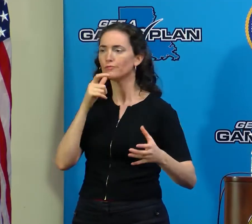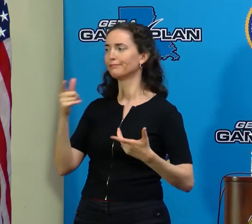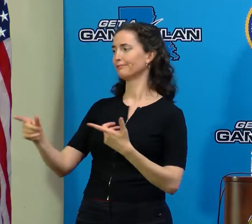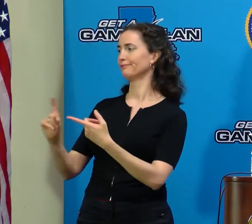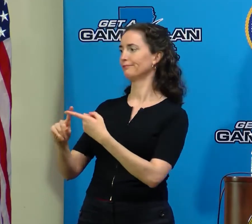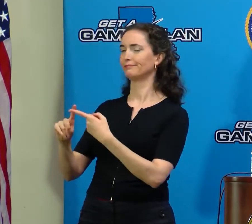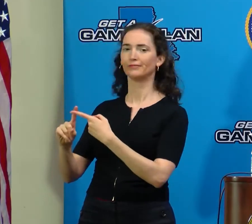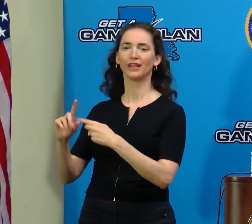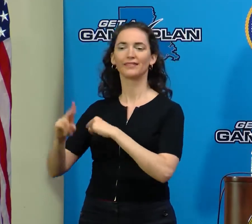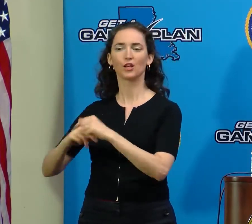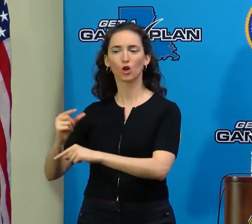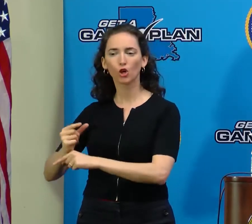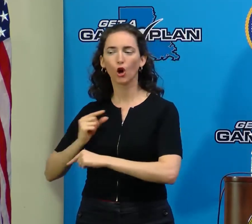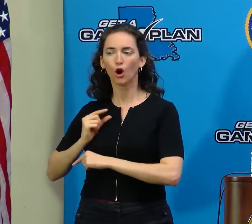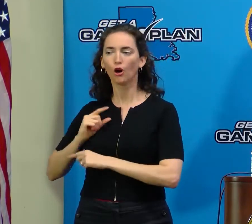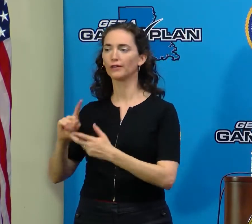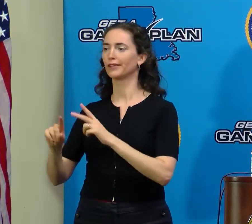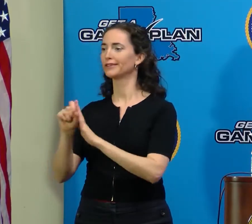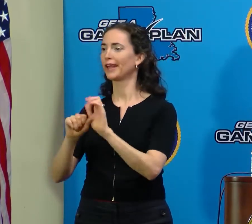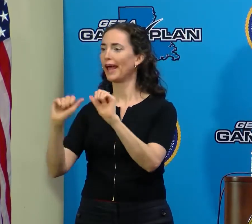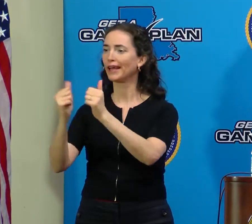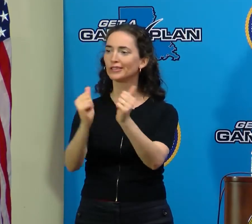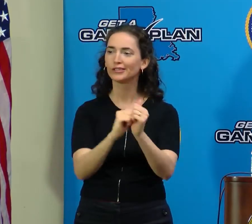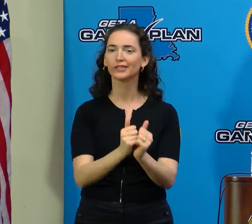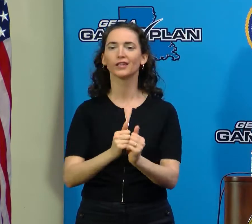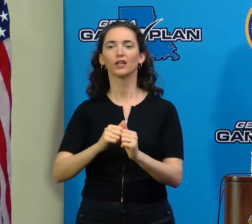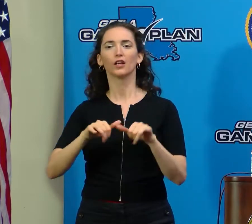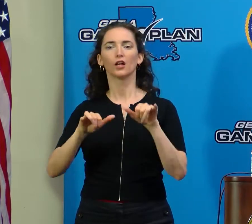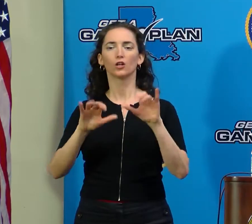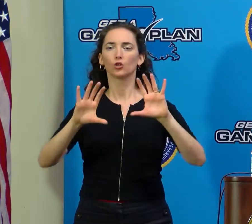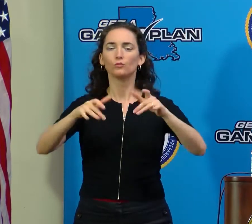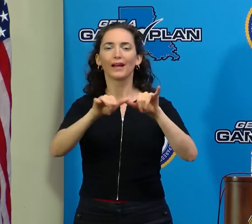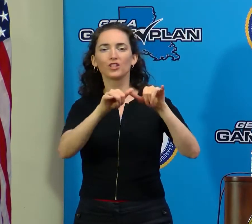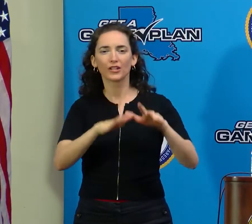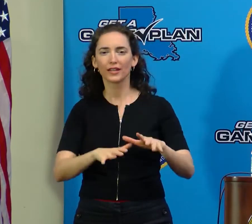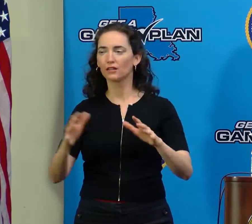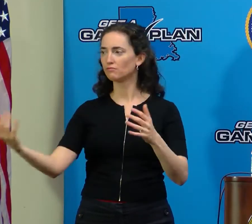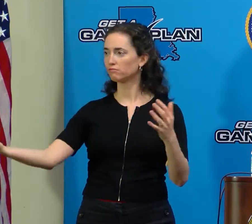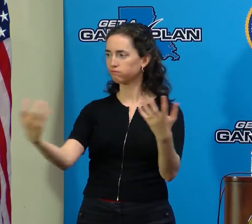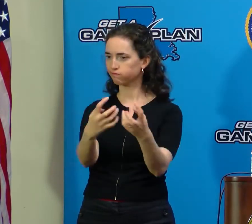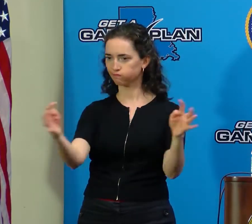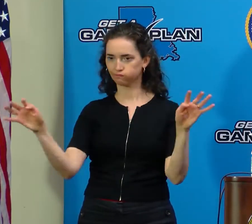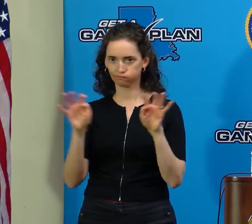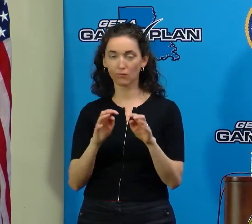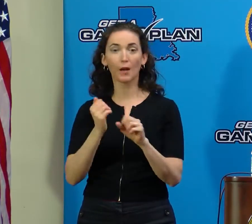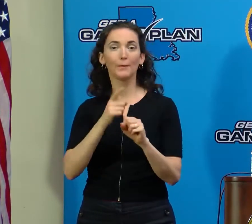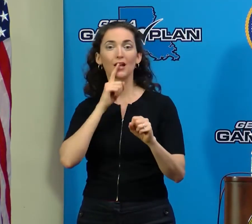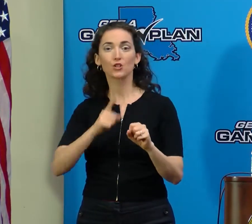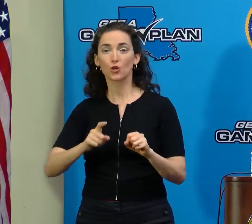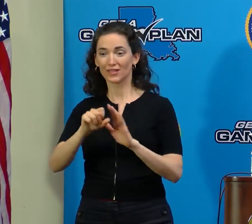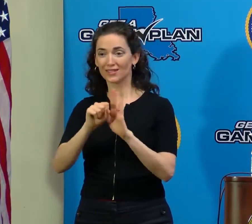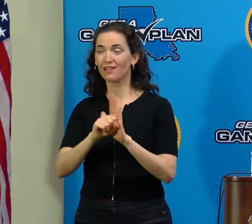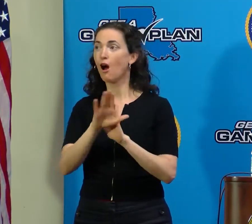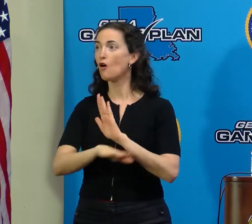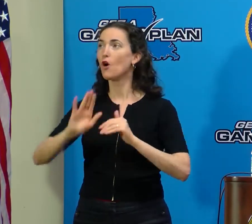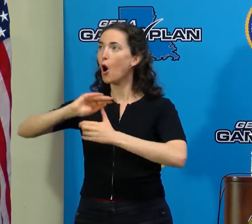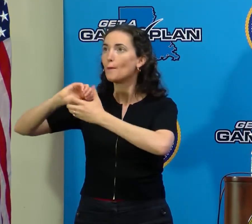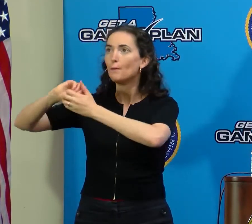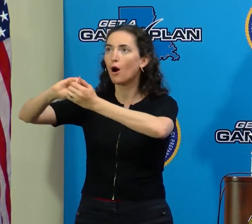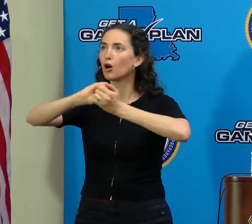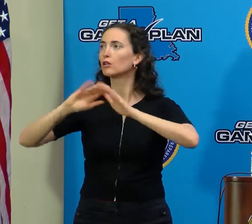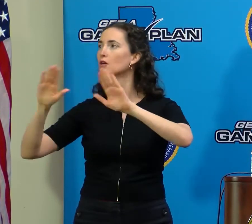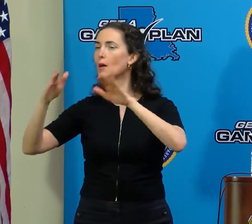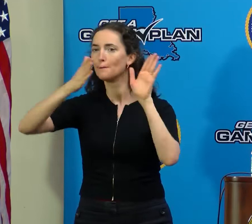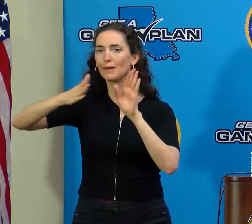of Engineers, all of our state agencies as well, to ensure that all the departments across the state are coordinating, getting help for our people just as quickly